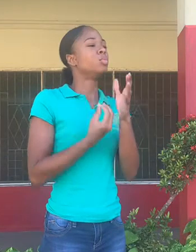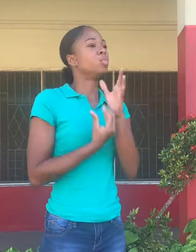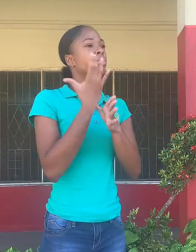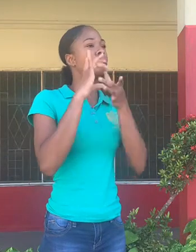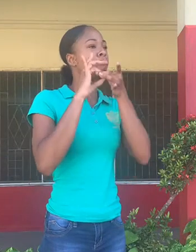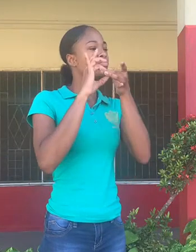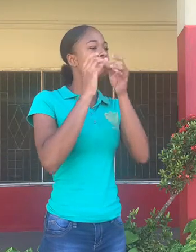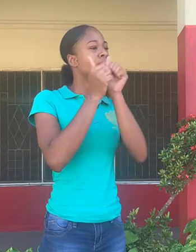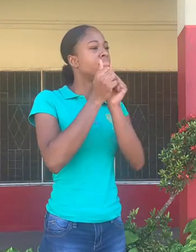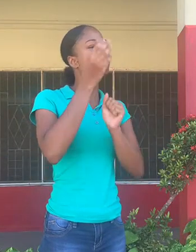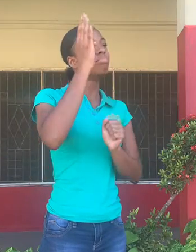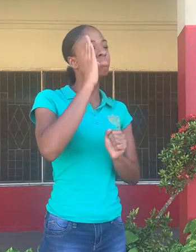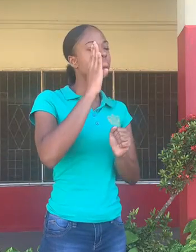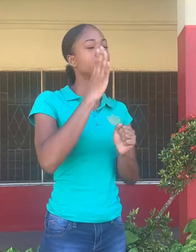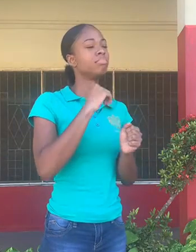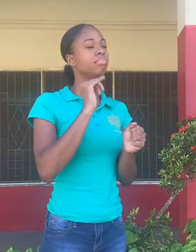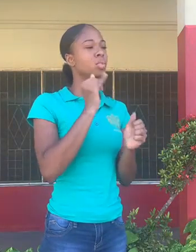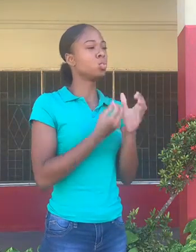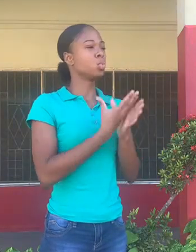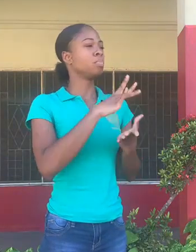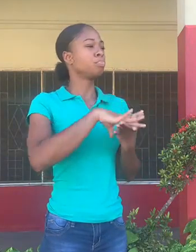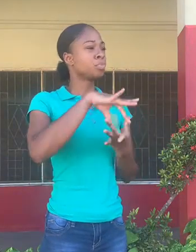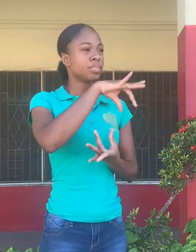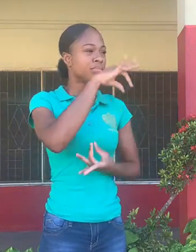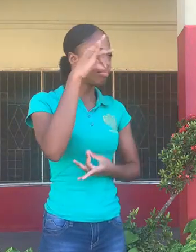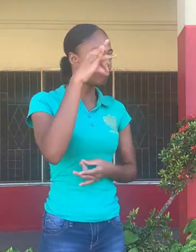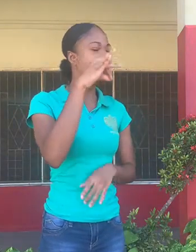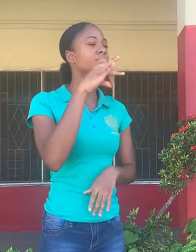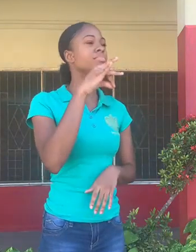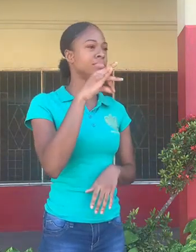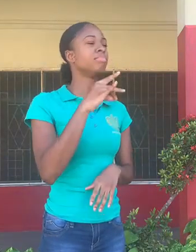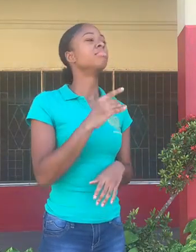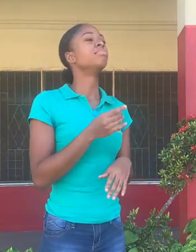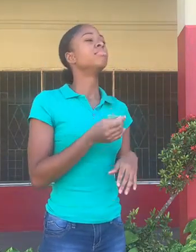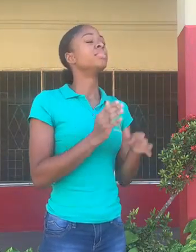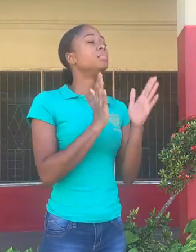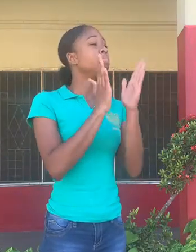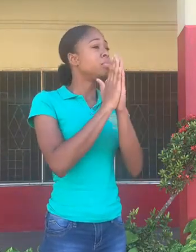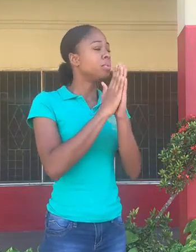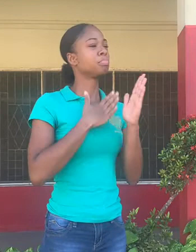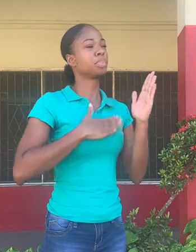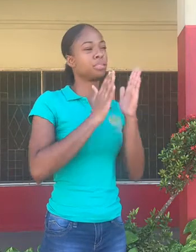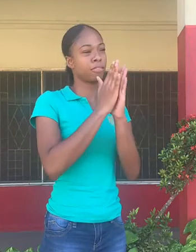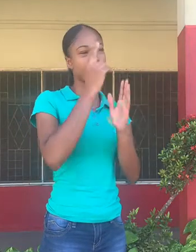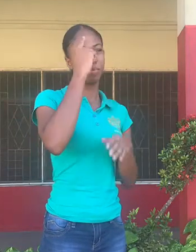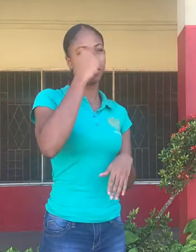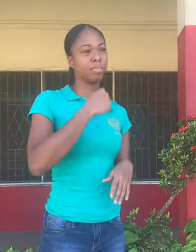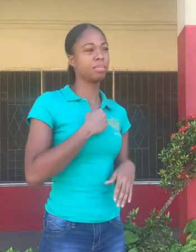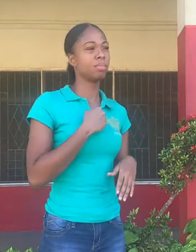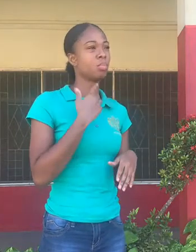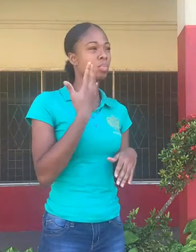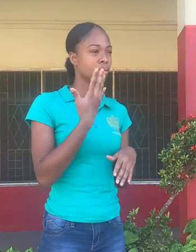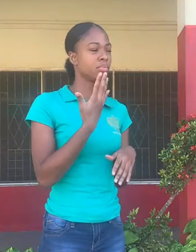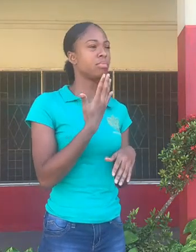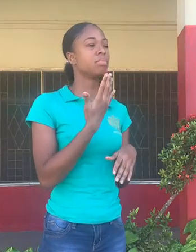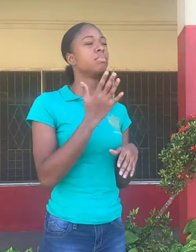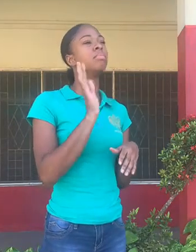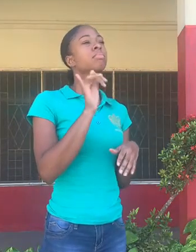and grow in relationship with God by His Spirit. So pray for